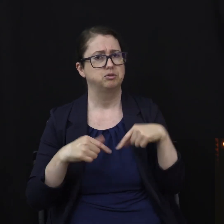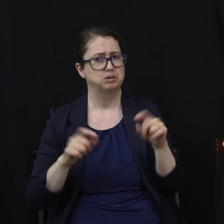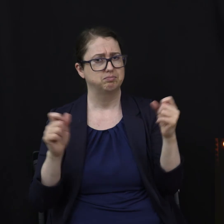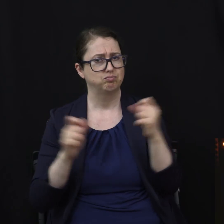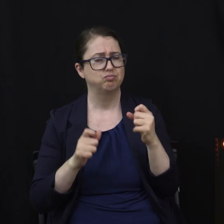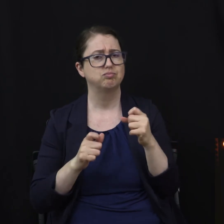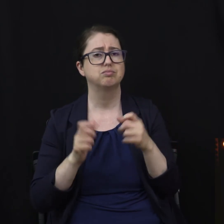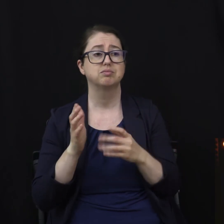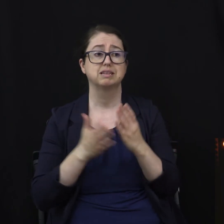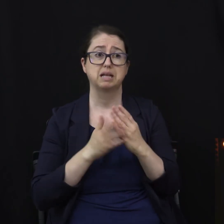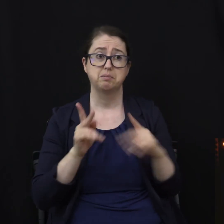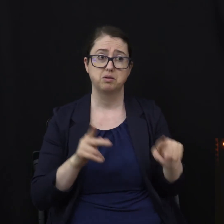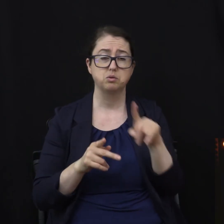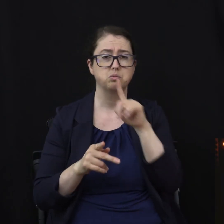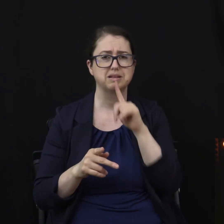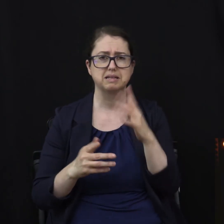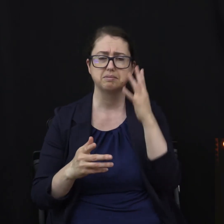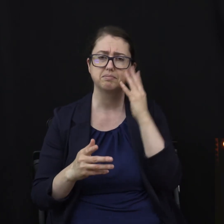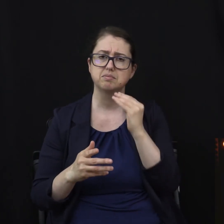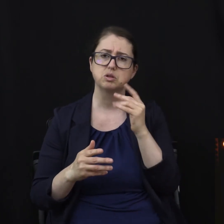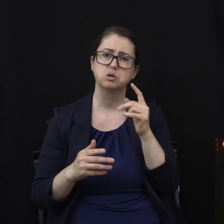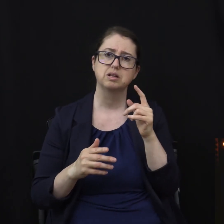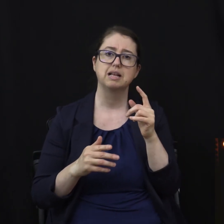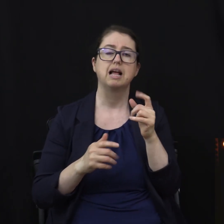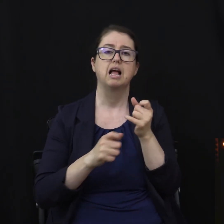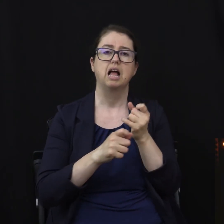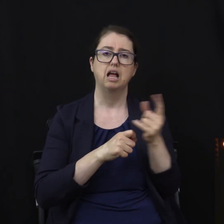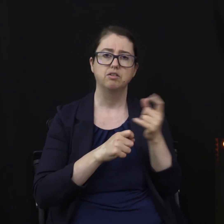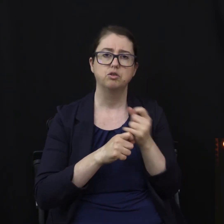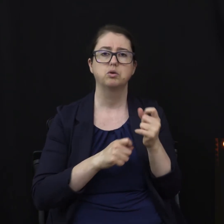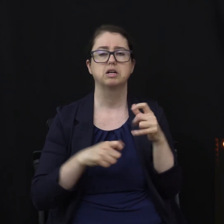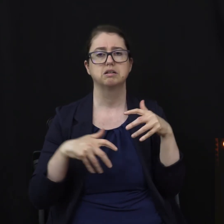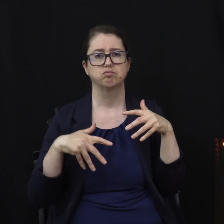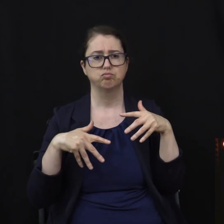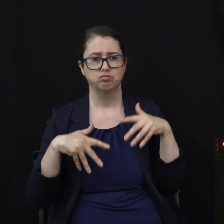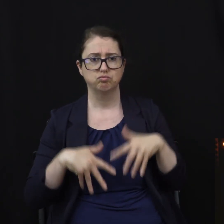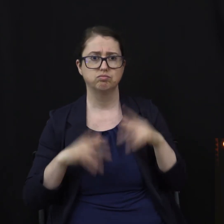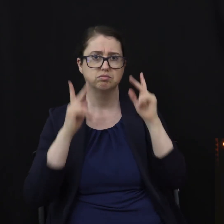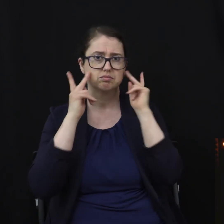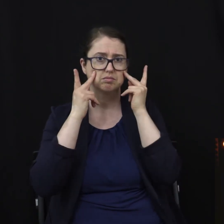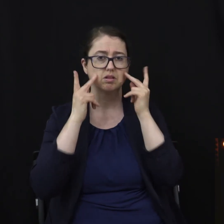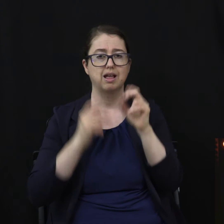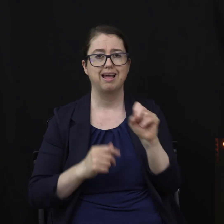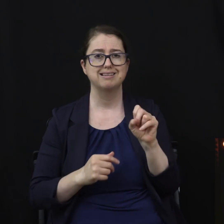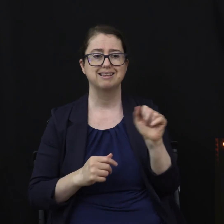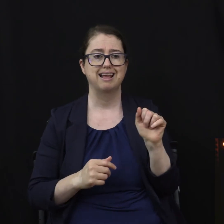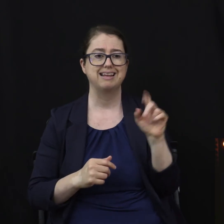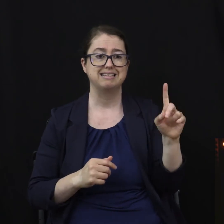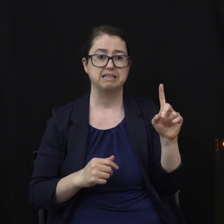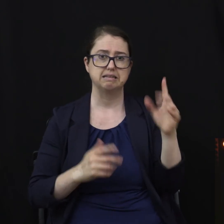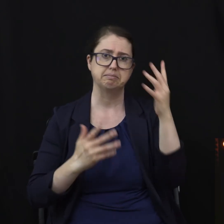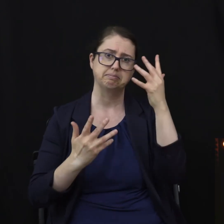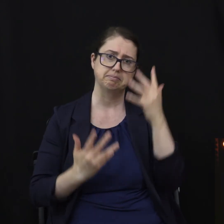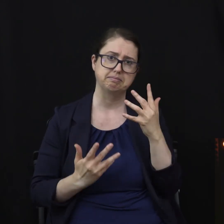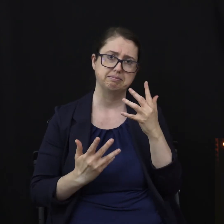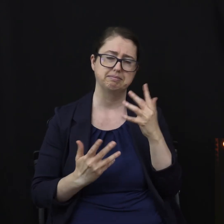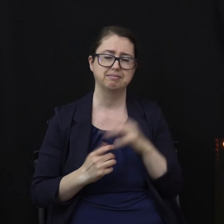to experience seasonal anxiety disorder or SAD, SAD. This disorder comes at the same